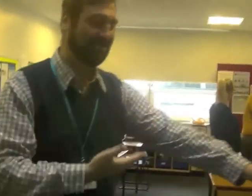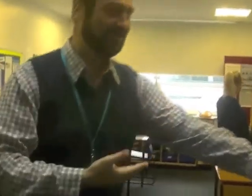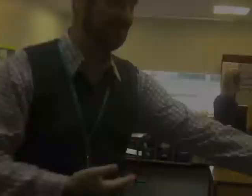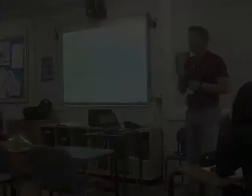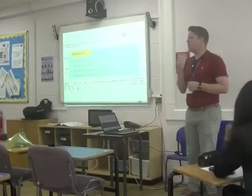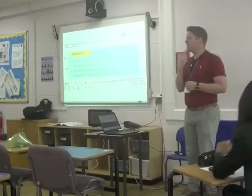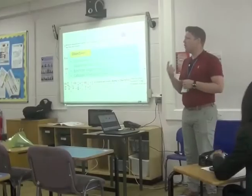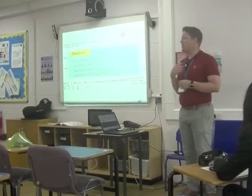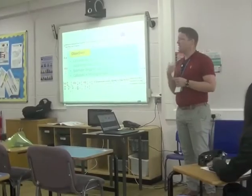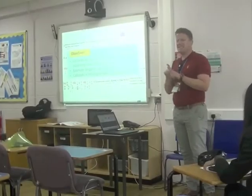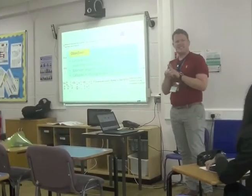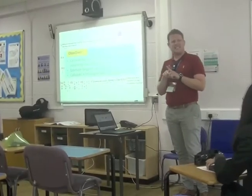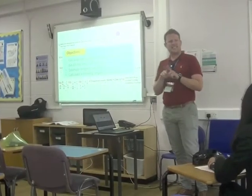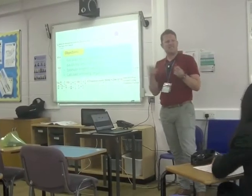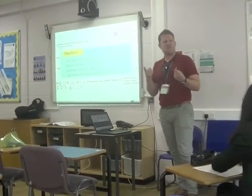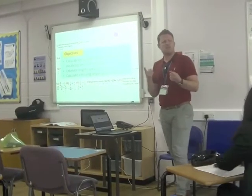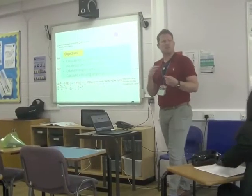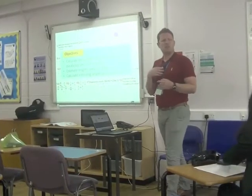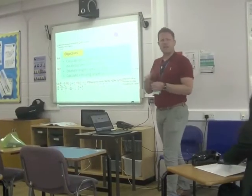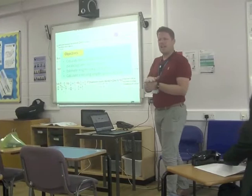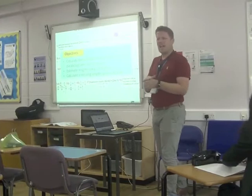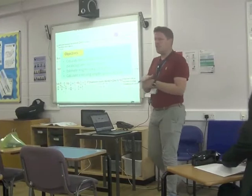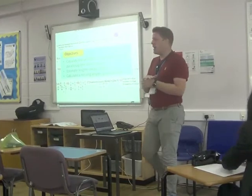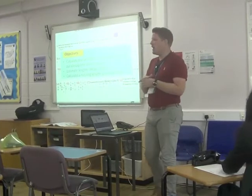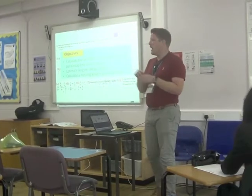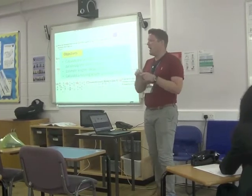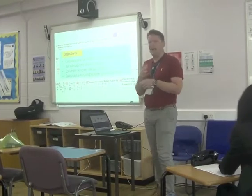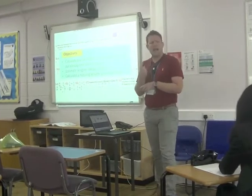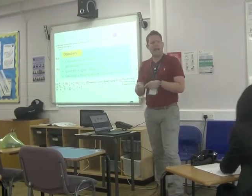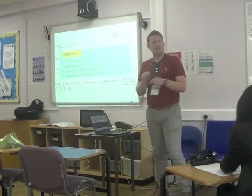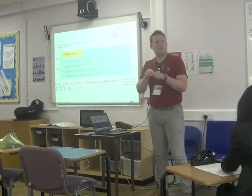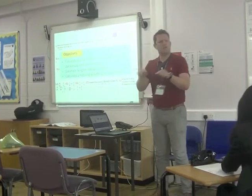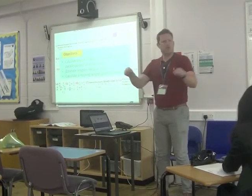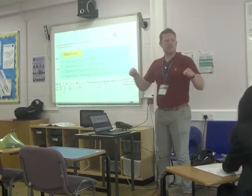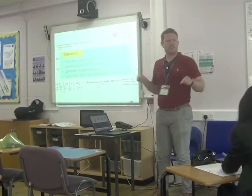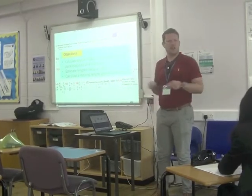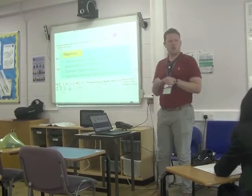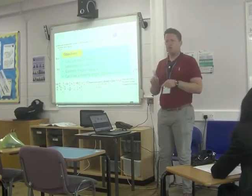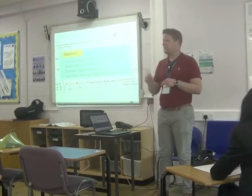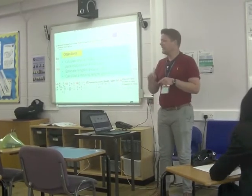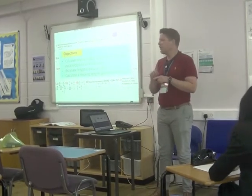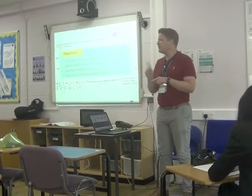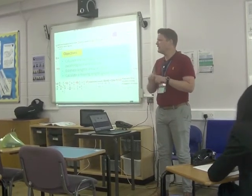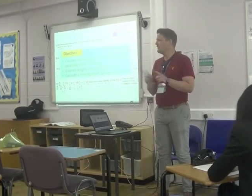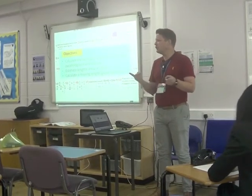Someone tell me the difference between area and room inter. What's the difference?